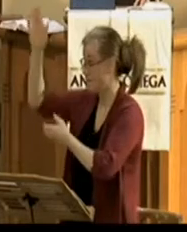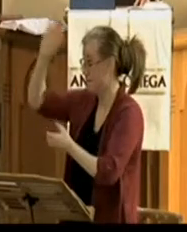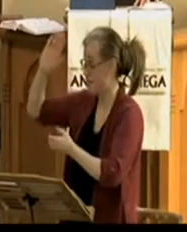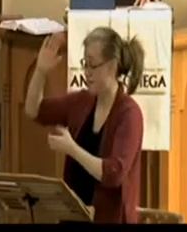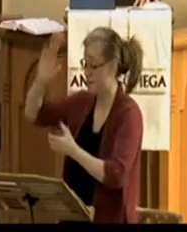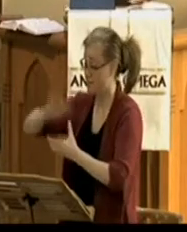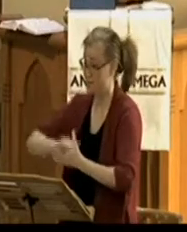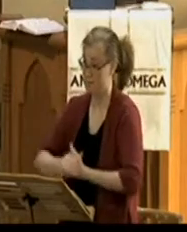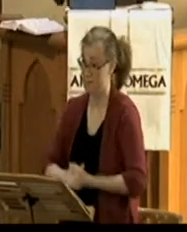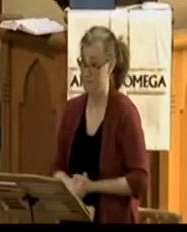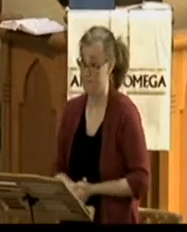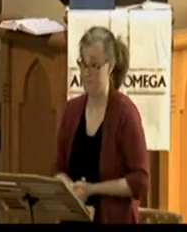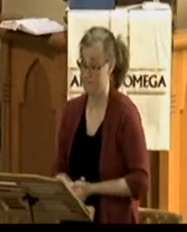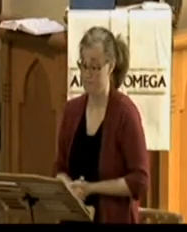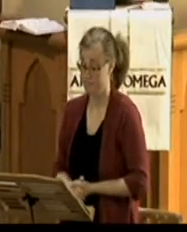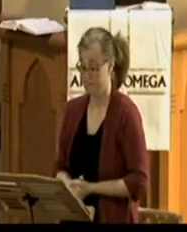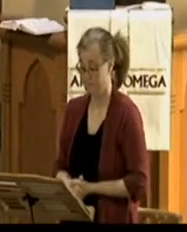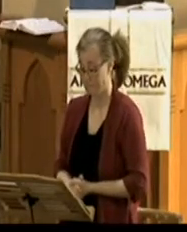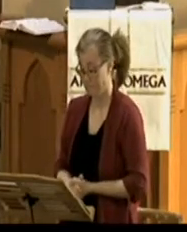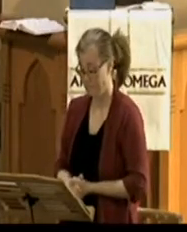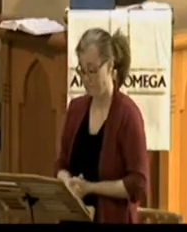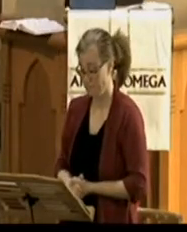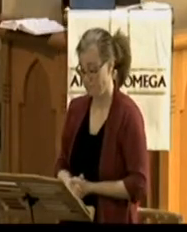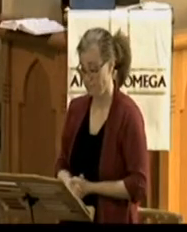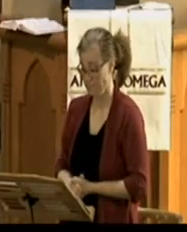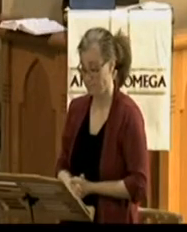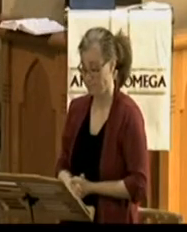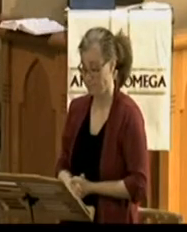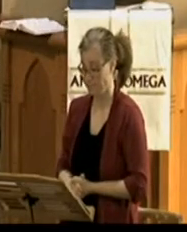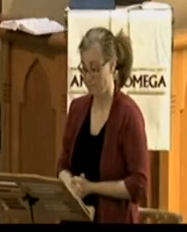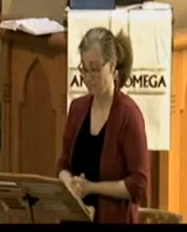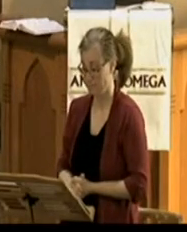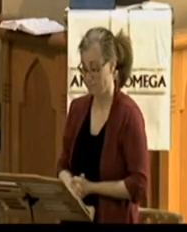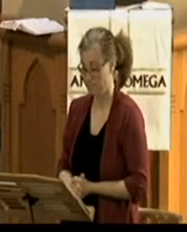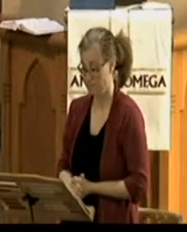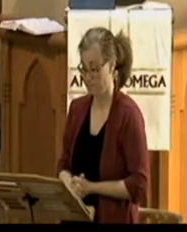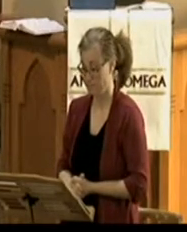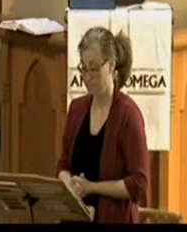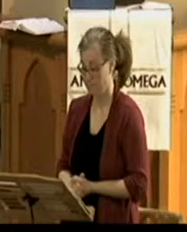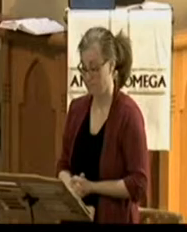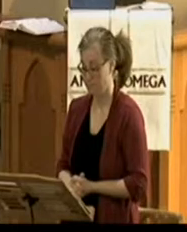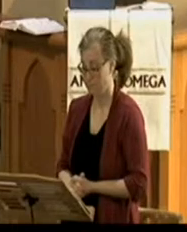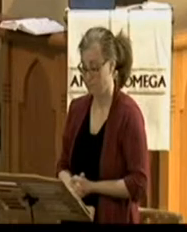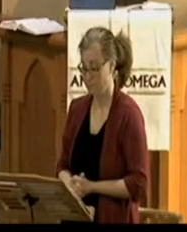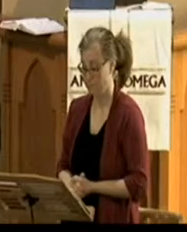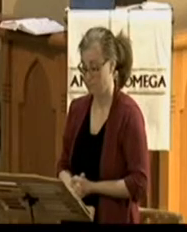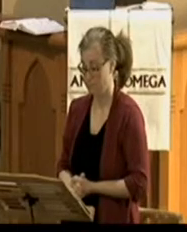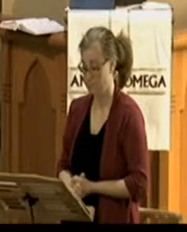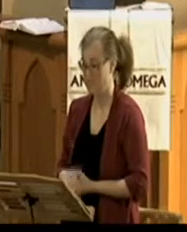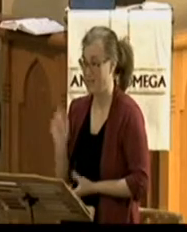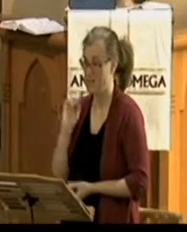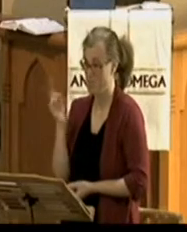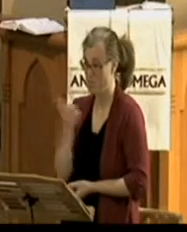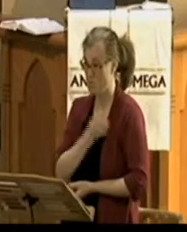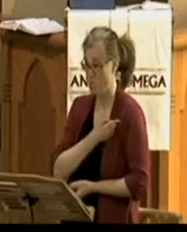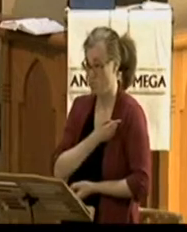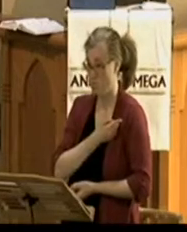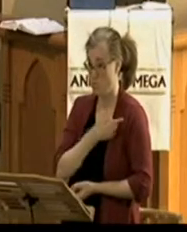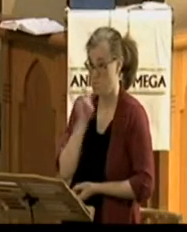And with this, we need to understand, as our all-knowing triune God knows, too, On this side of eternity, we walk by faith, and not